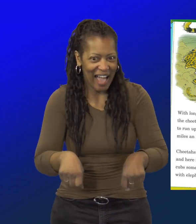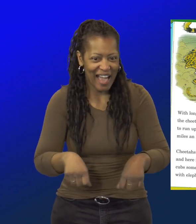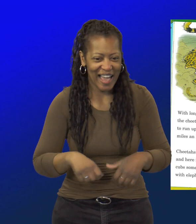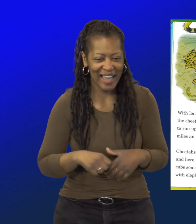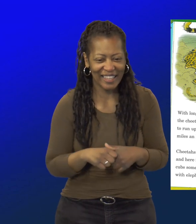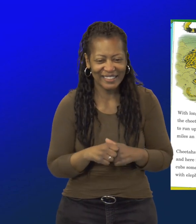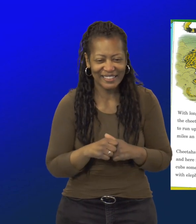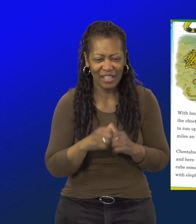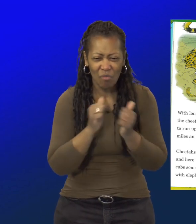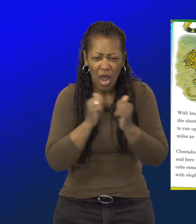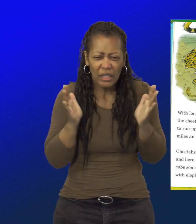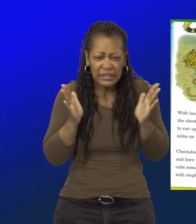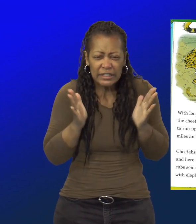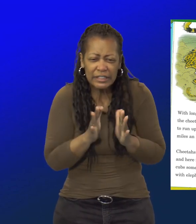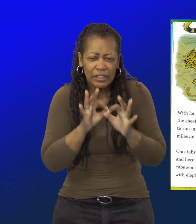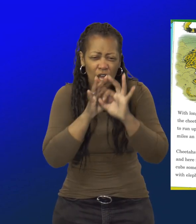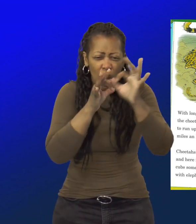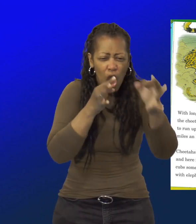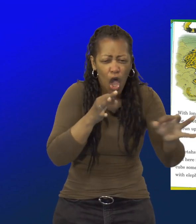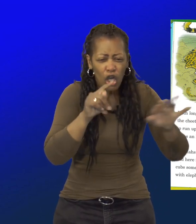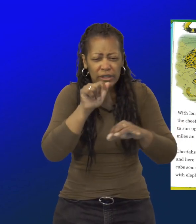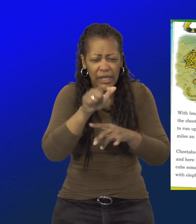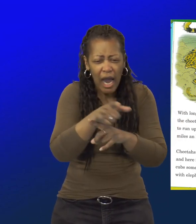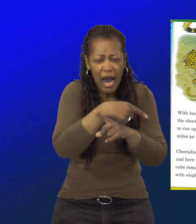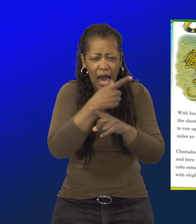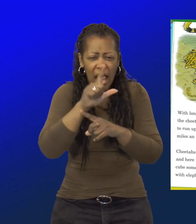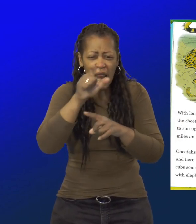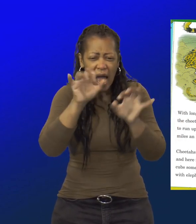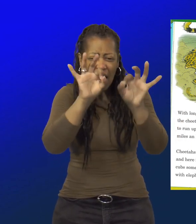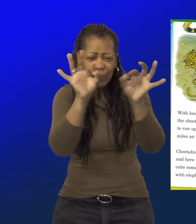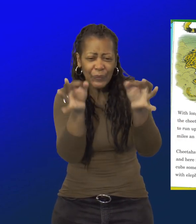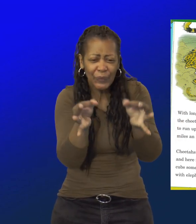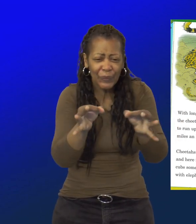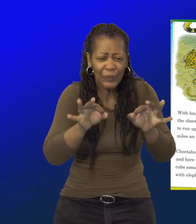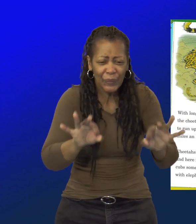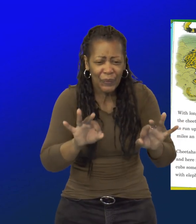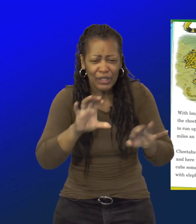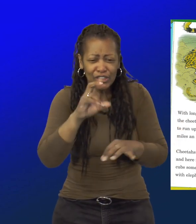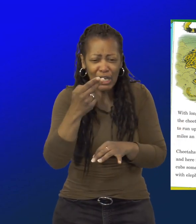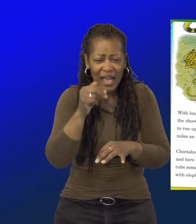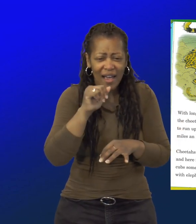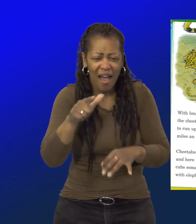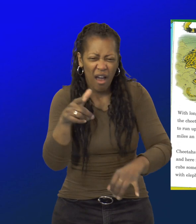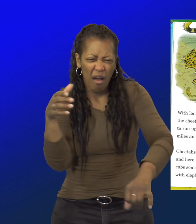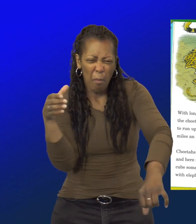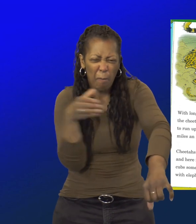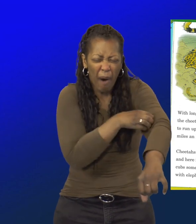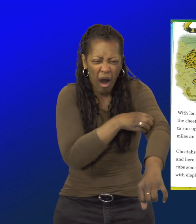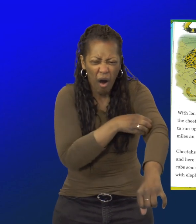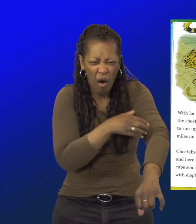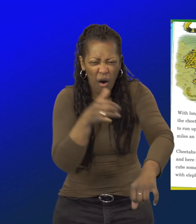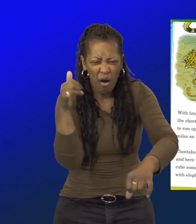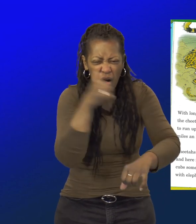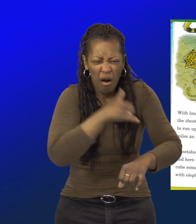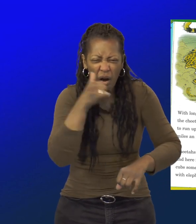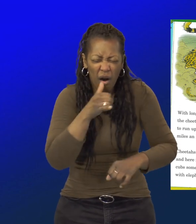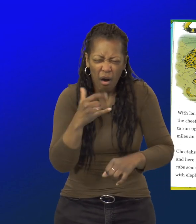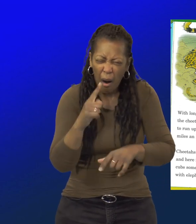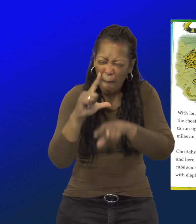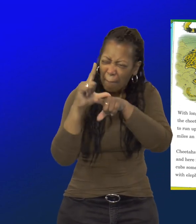With long, strong legs, the cheetah has the power to run up to 70